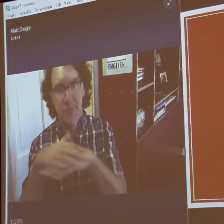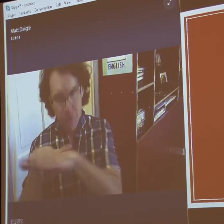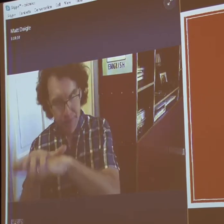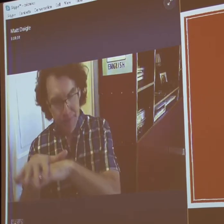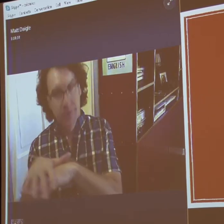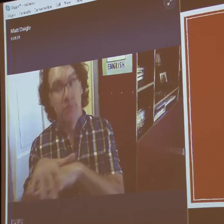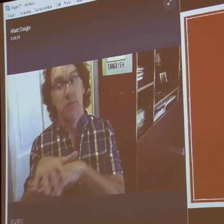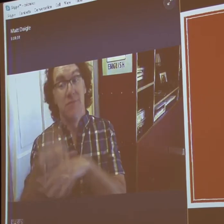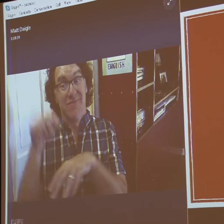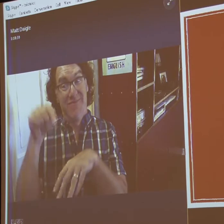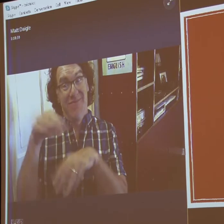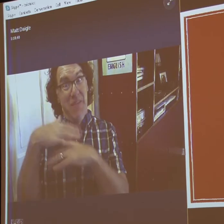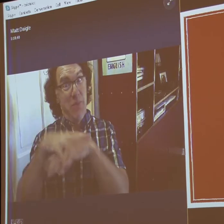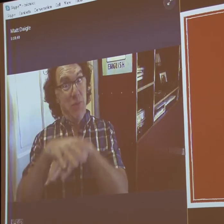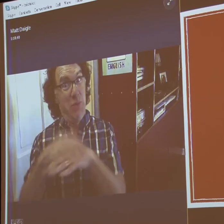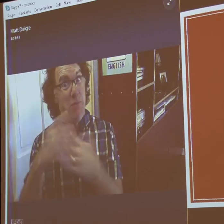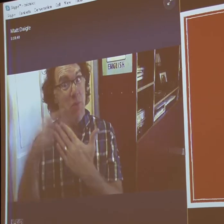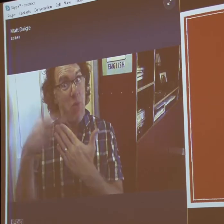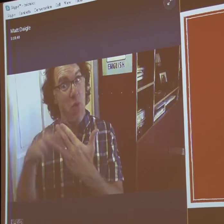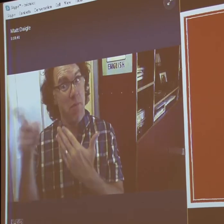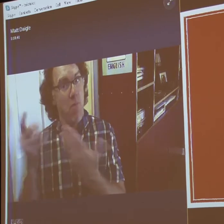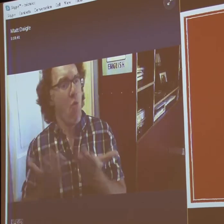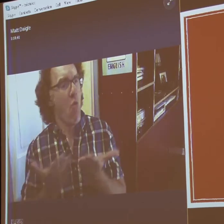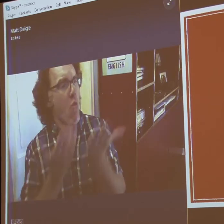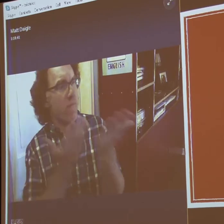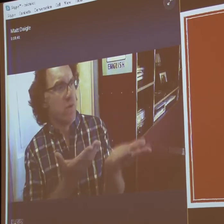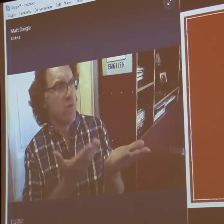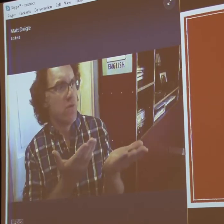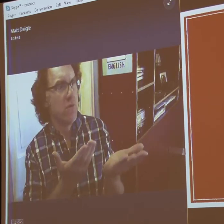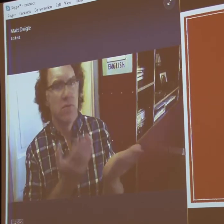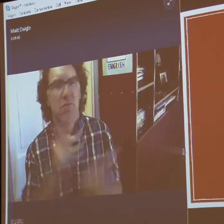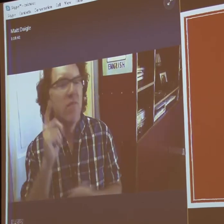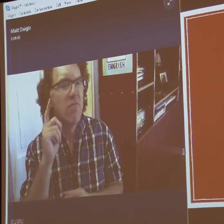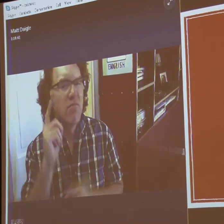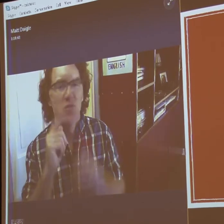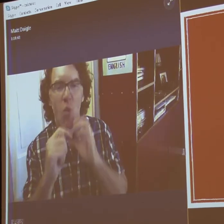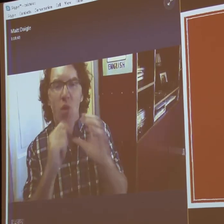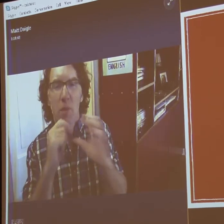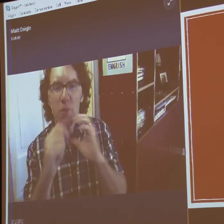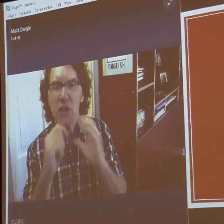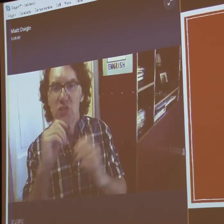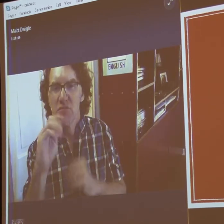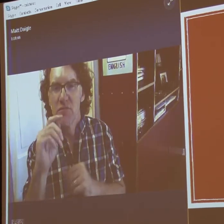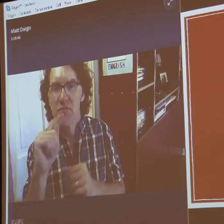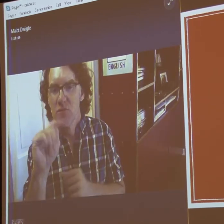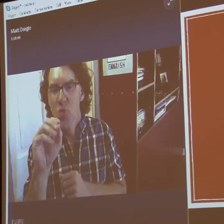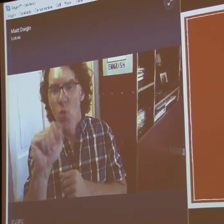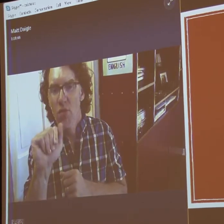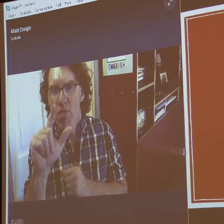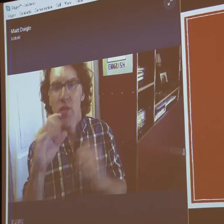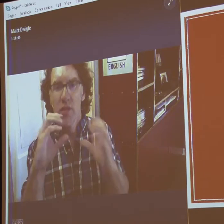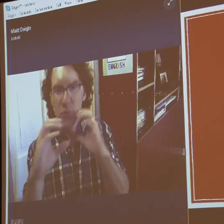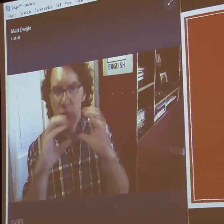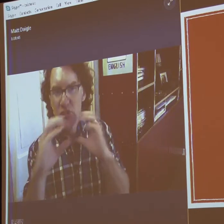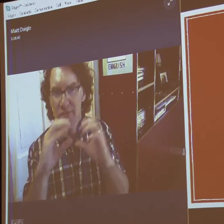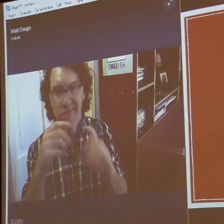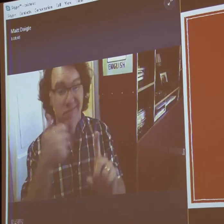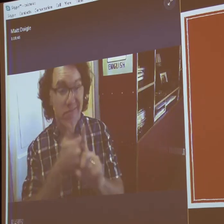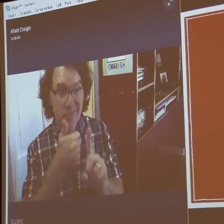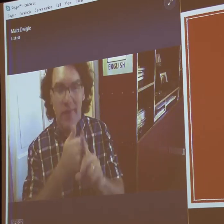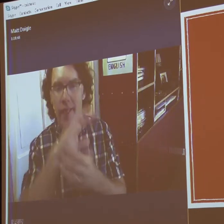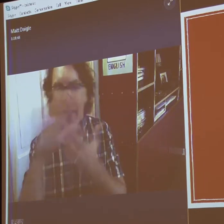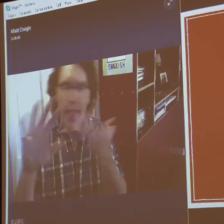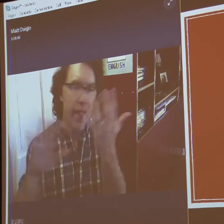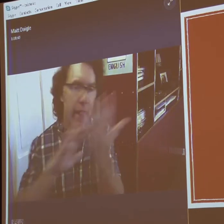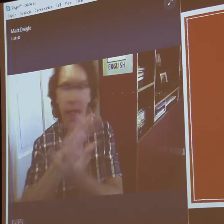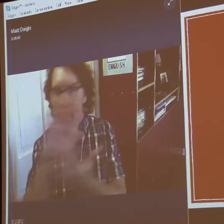I was mainstreamed, meaning I went to a school that had maybe a deaf program, but I was in a class with all hearing students. And I also was